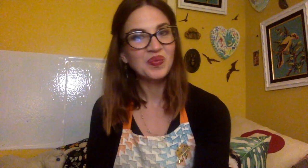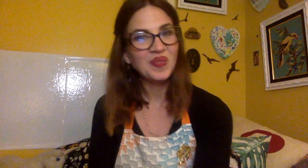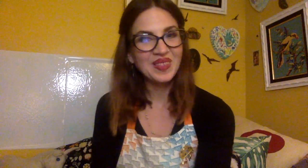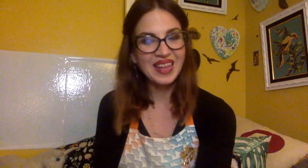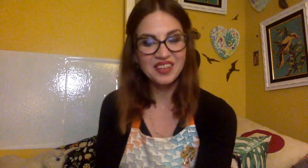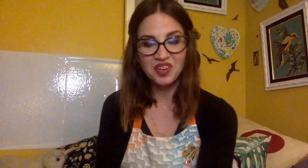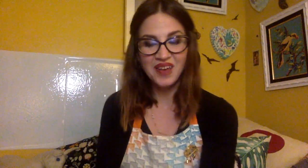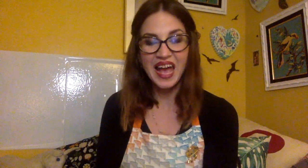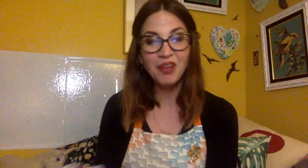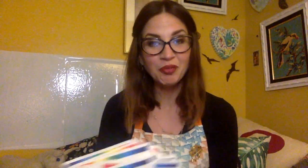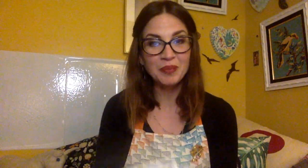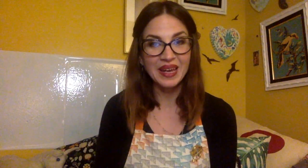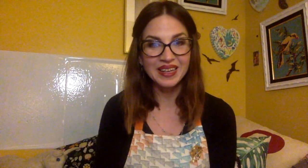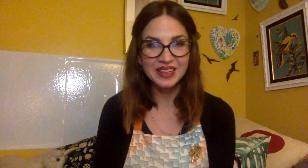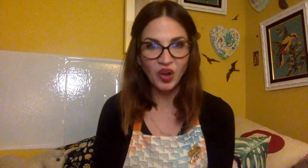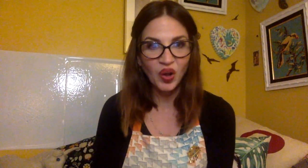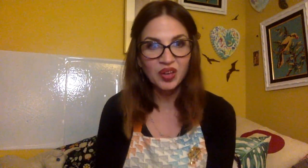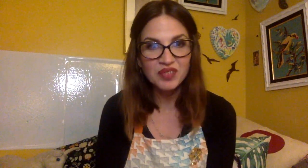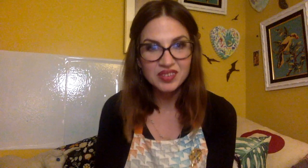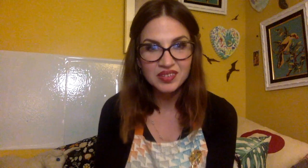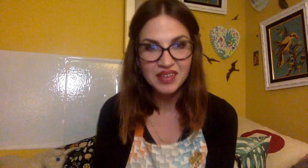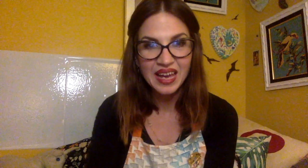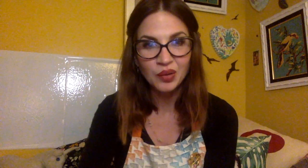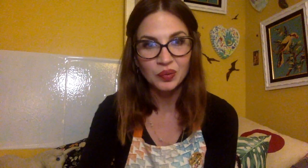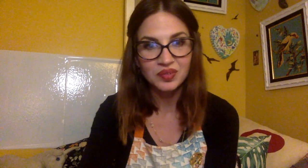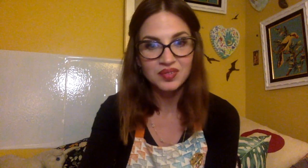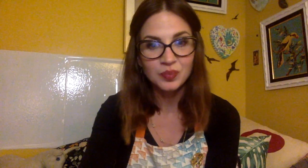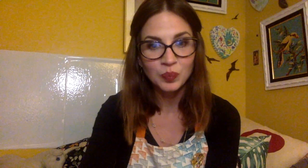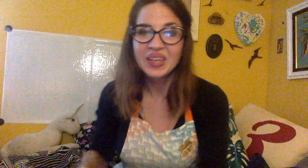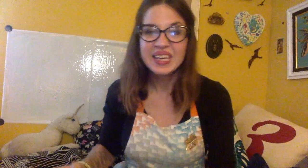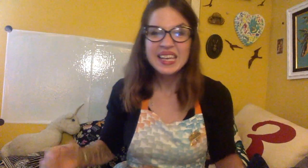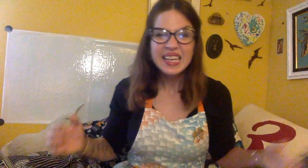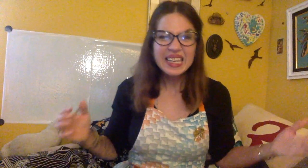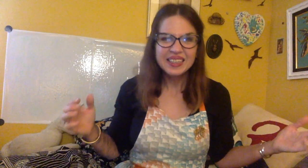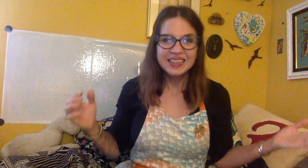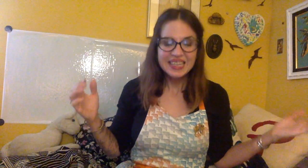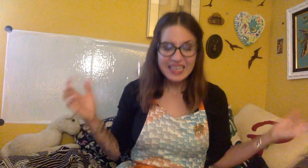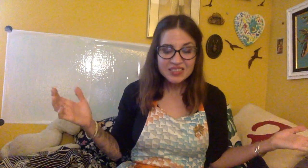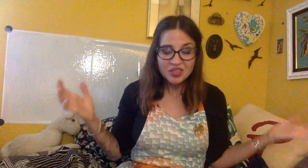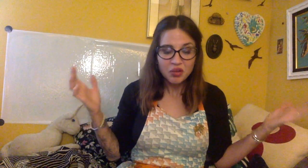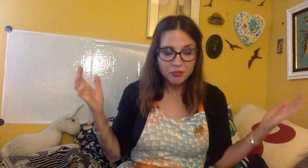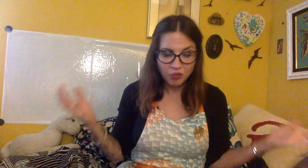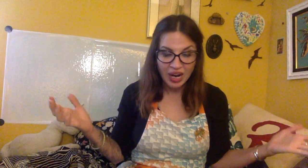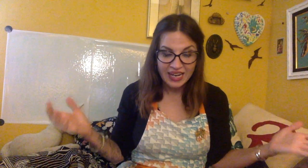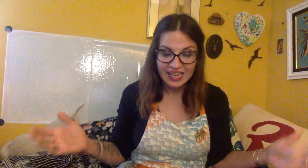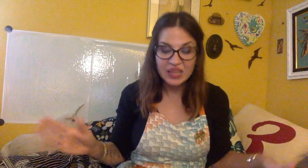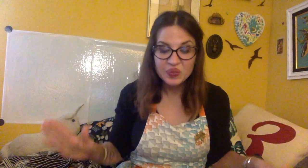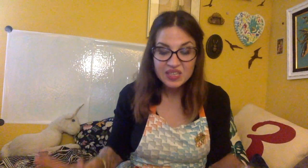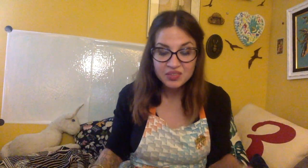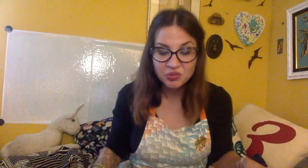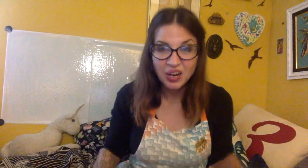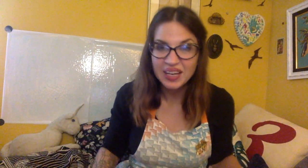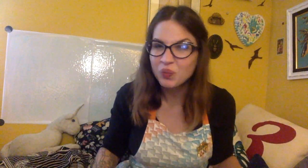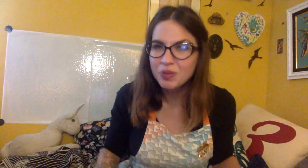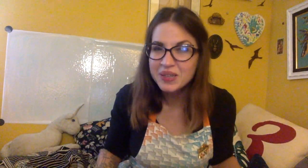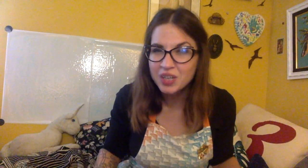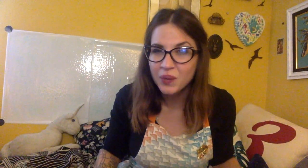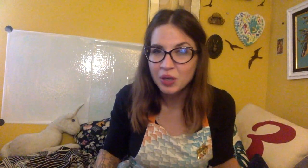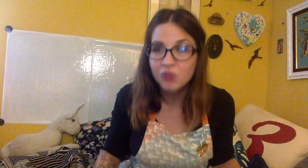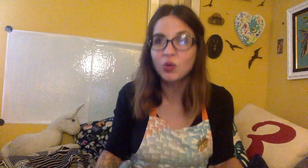That's our alphabet and all of its sounds. It's Friday and this Friday we've been going over